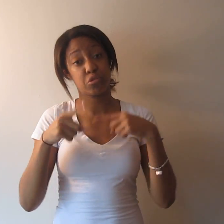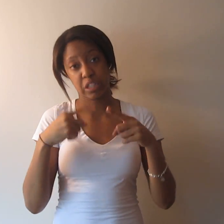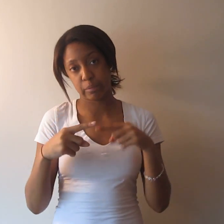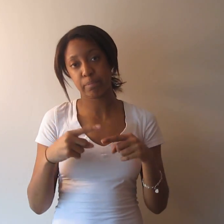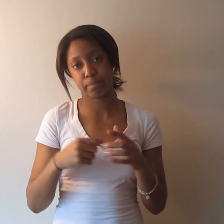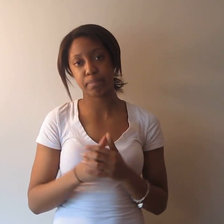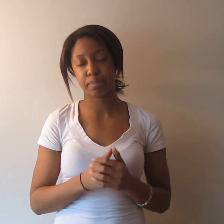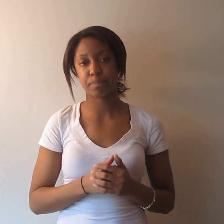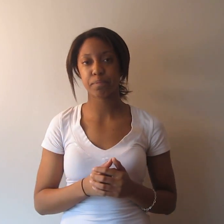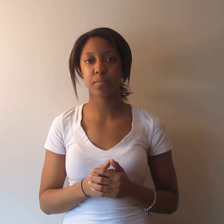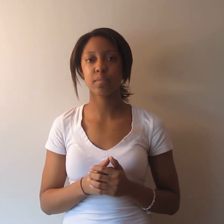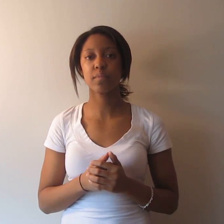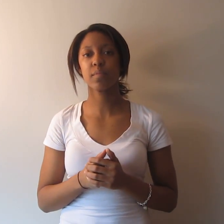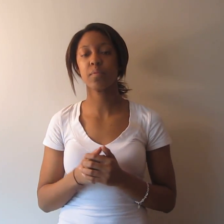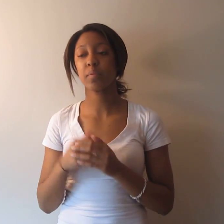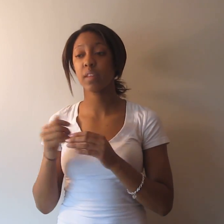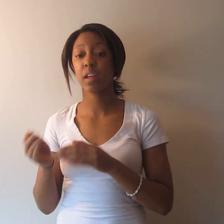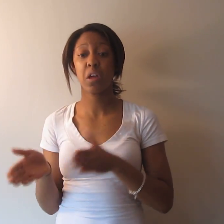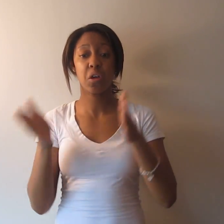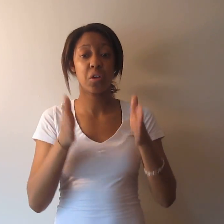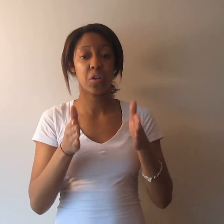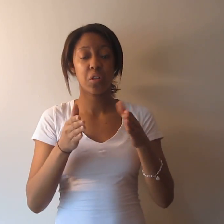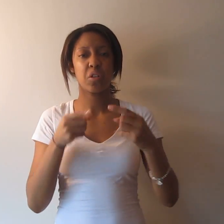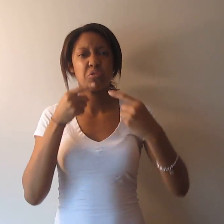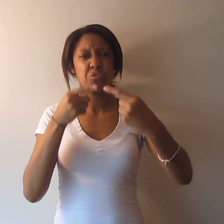Difficulty communicating in groups, meetings, or trainings.